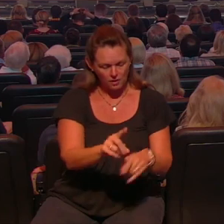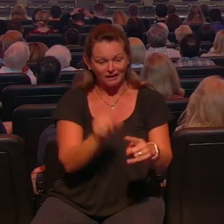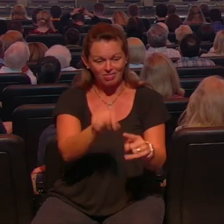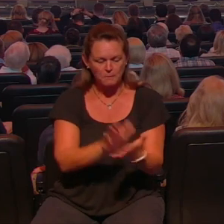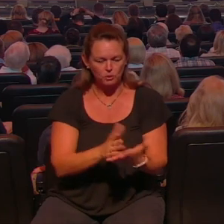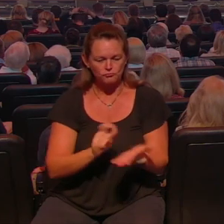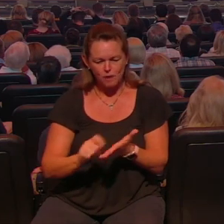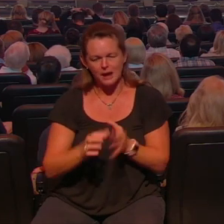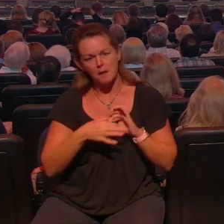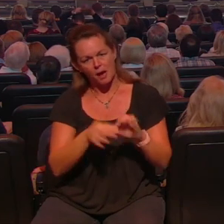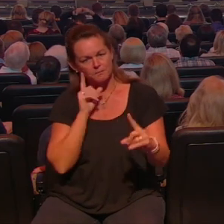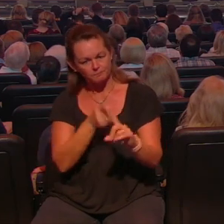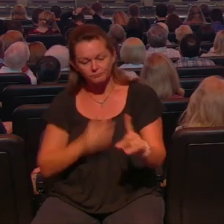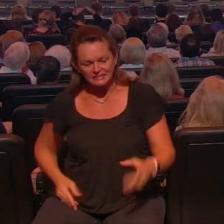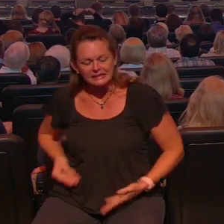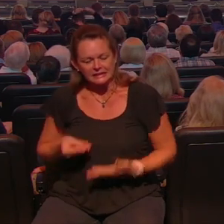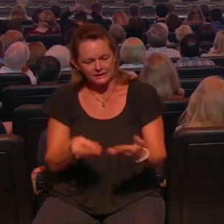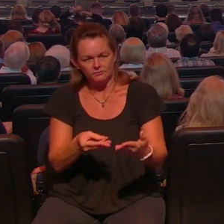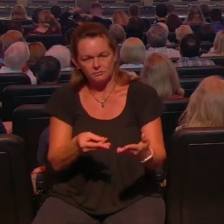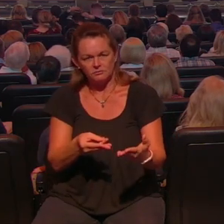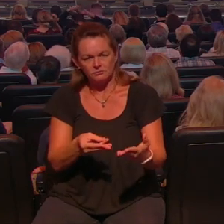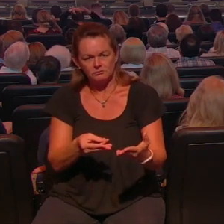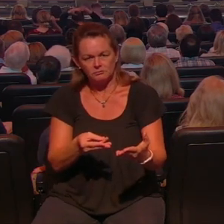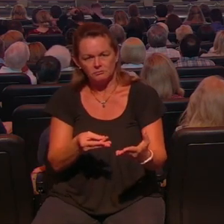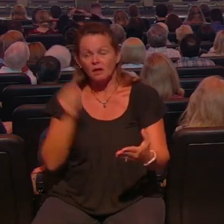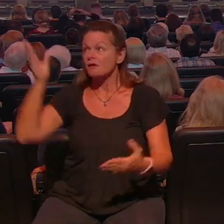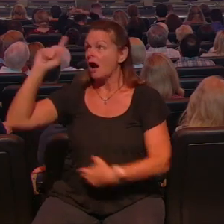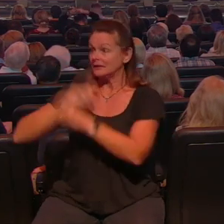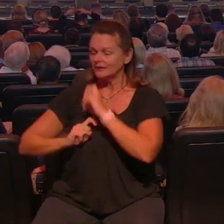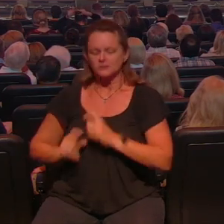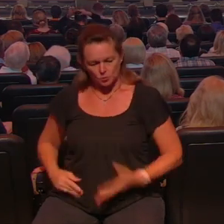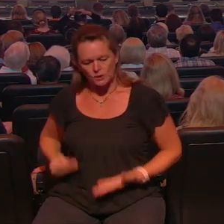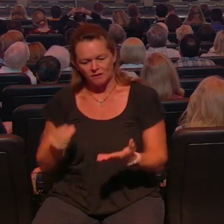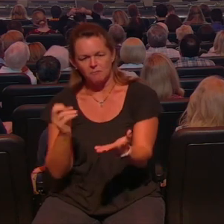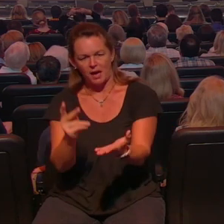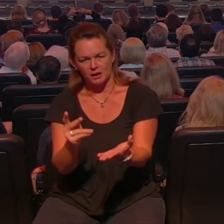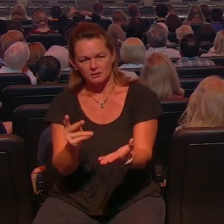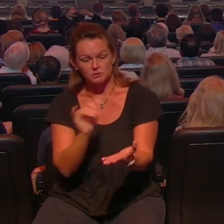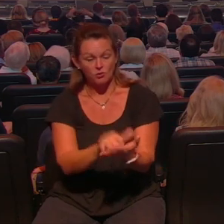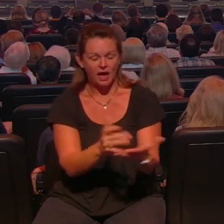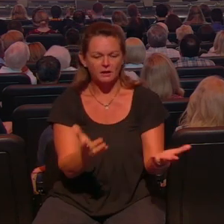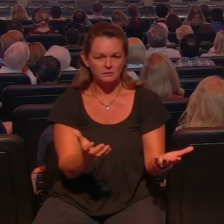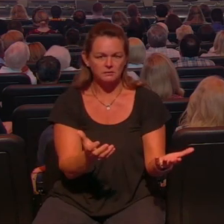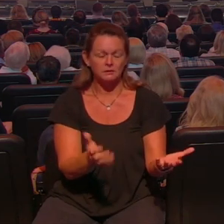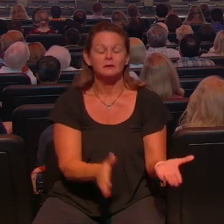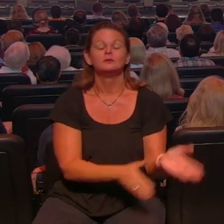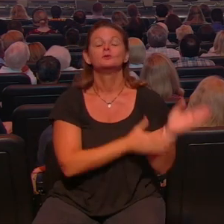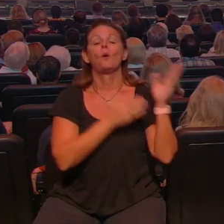to write the the companion book to it and so I released it again last year called beyond blessed and what I mean by that let me say this